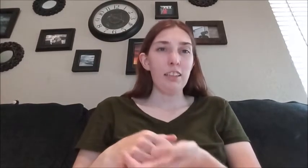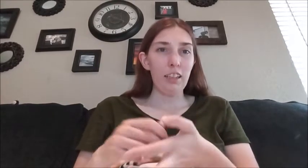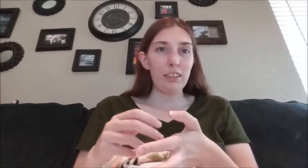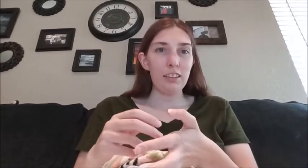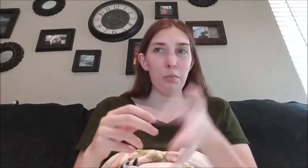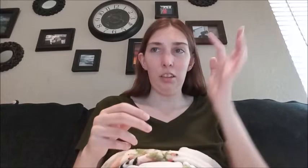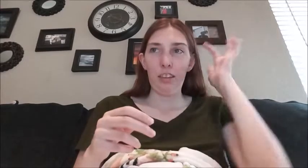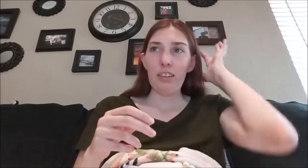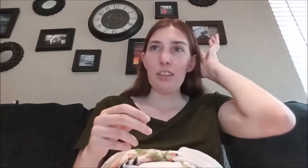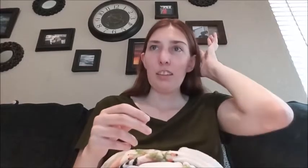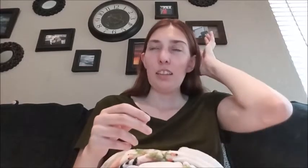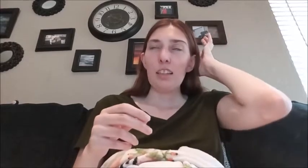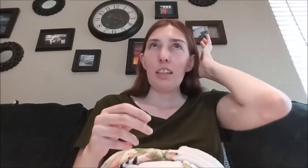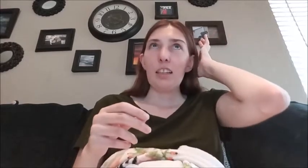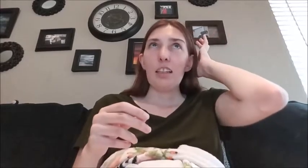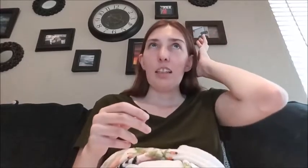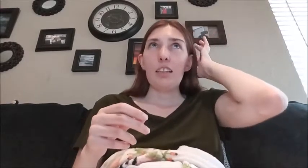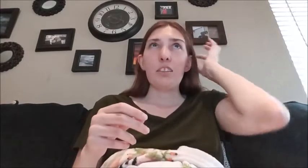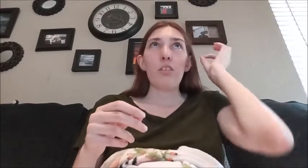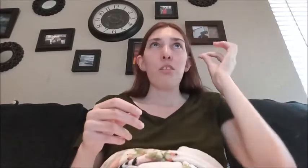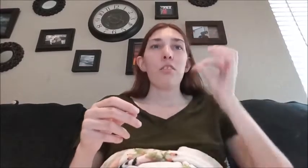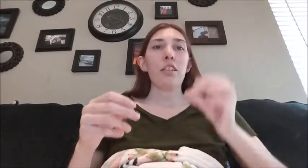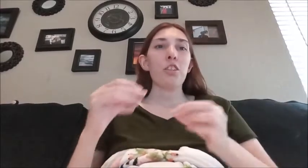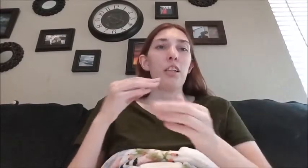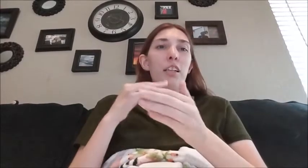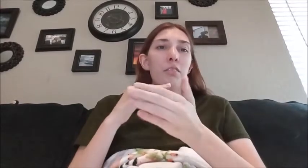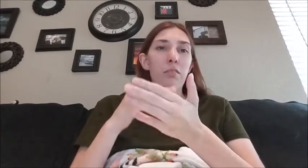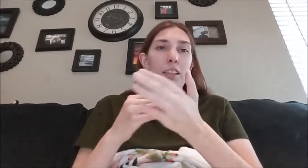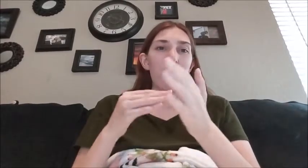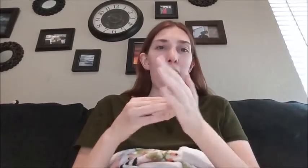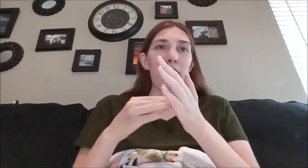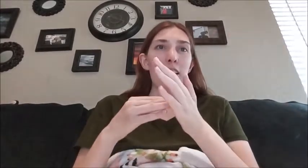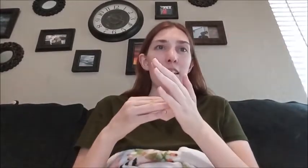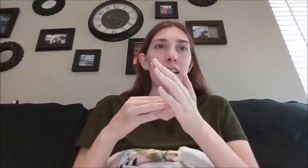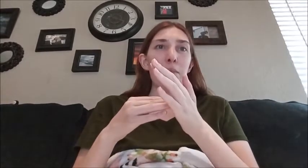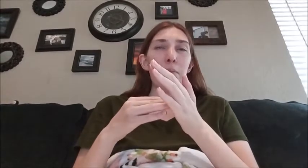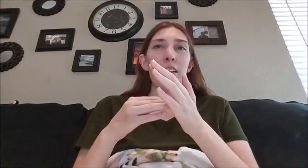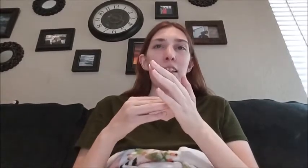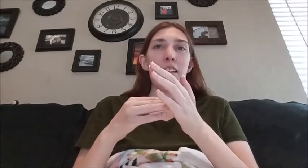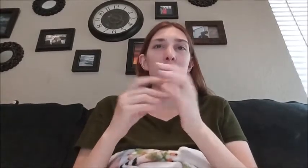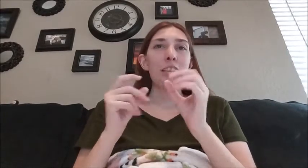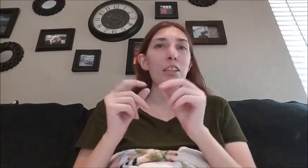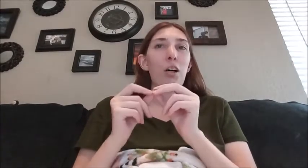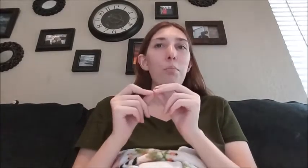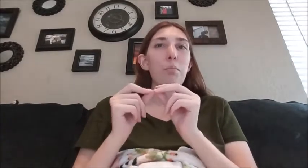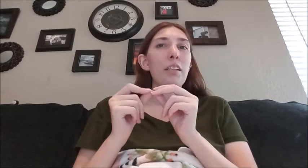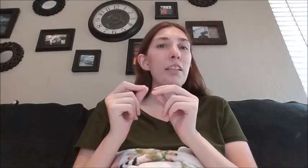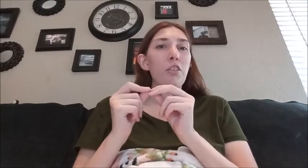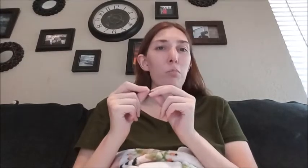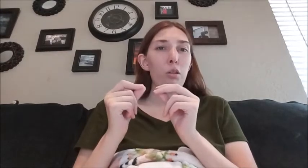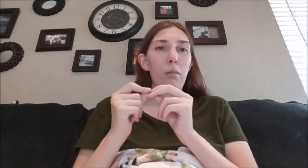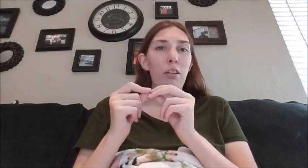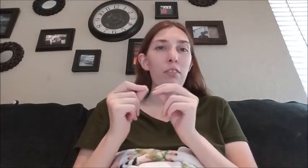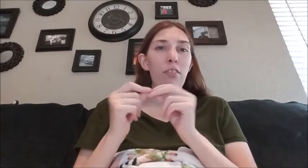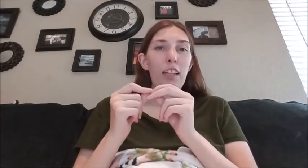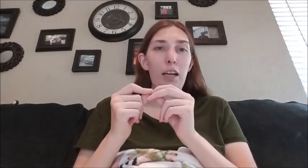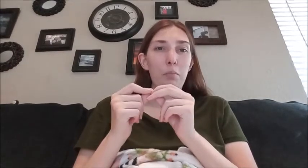nuts to be honest and so yesterday when I spat in the cup I'm like this cannot be a normal amount of phlegm